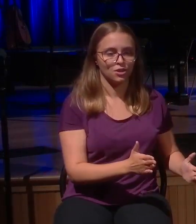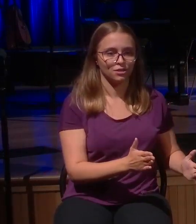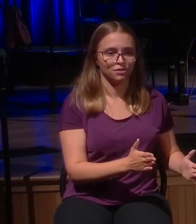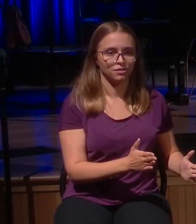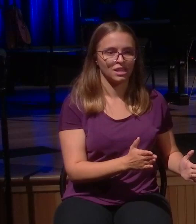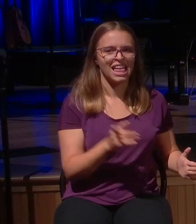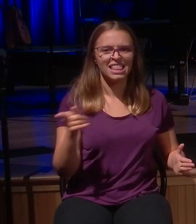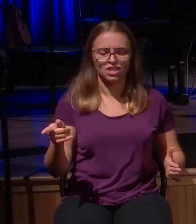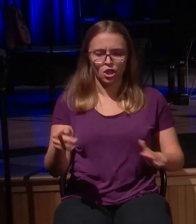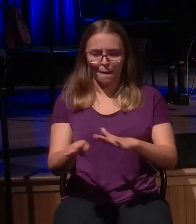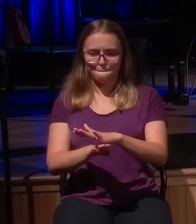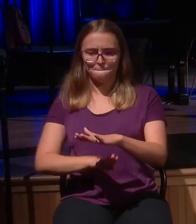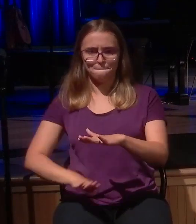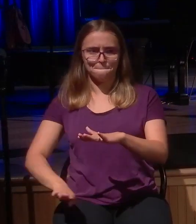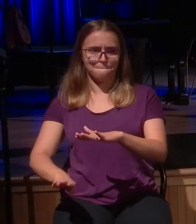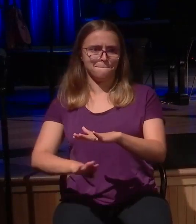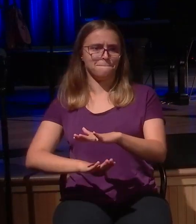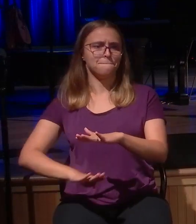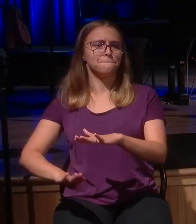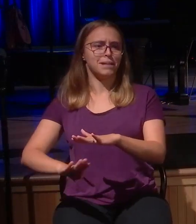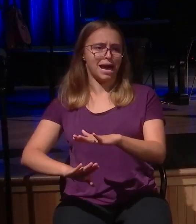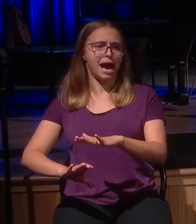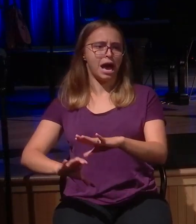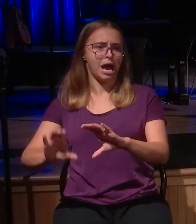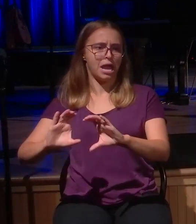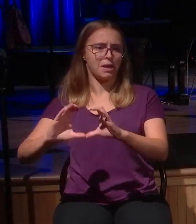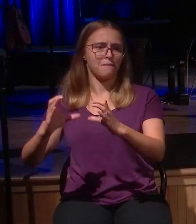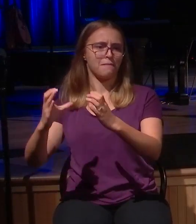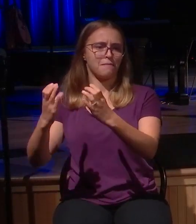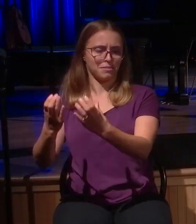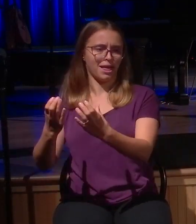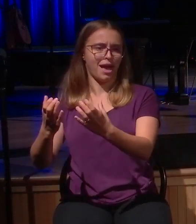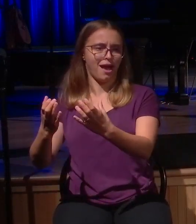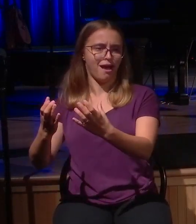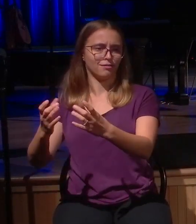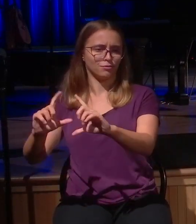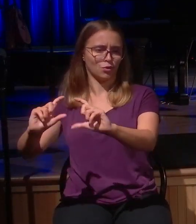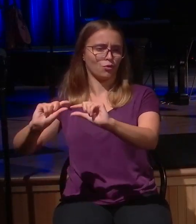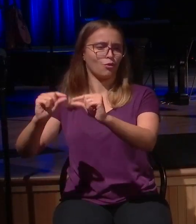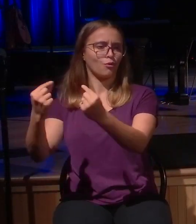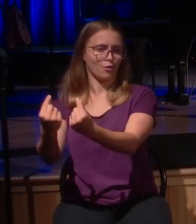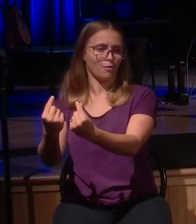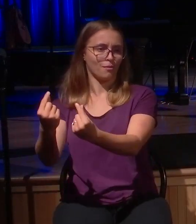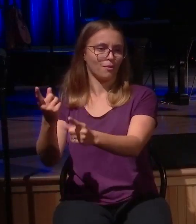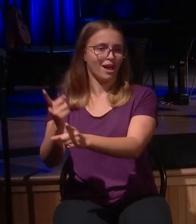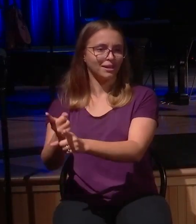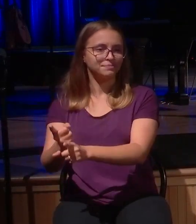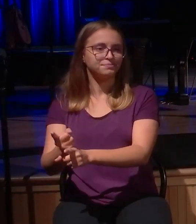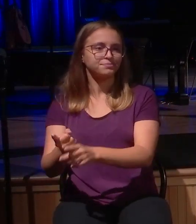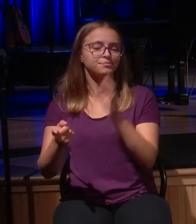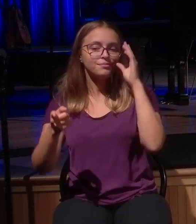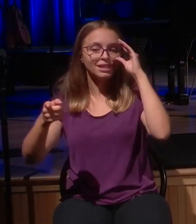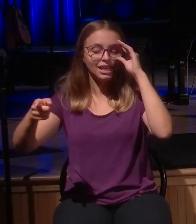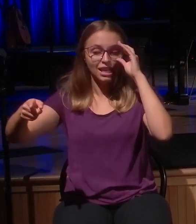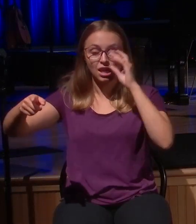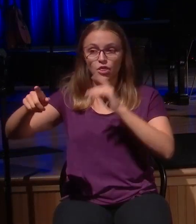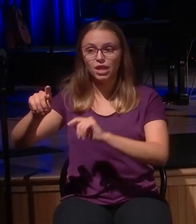class. And here we have another picture once again in Luke 15 that those tax collectors and sinners were